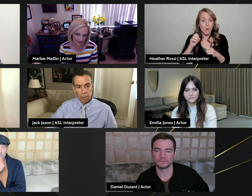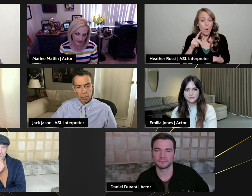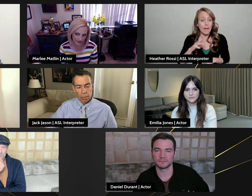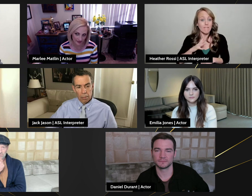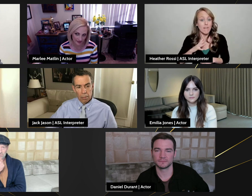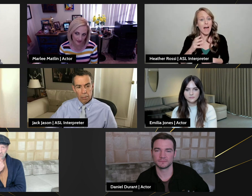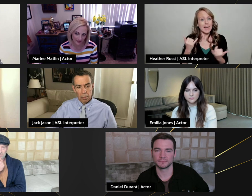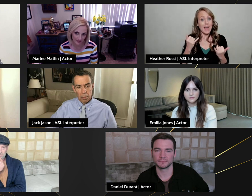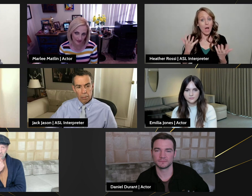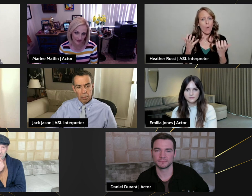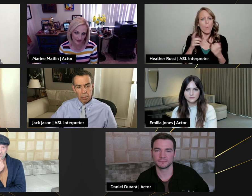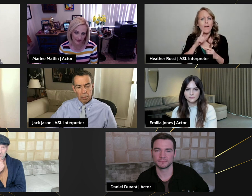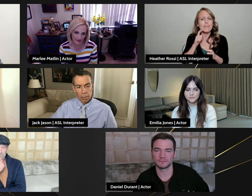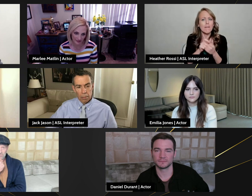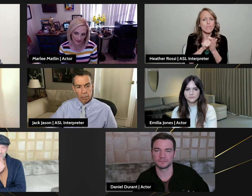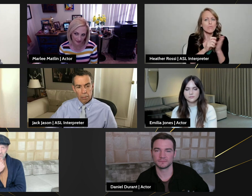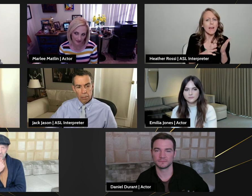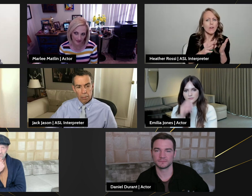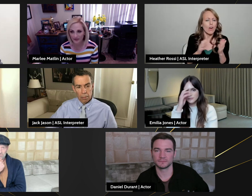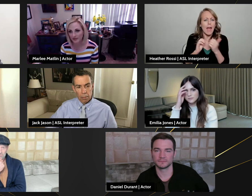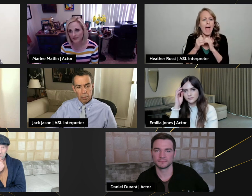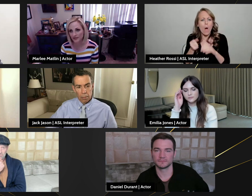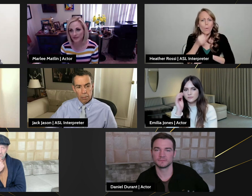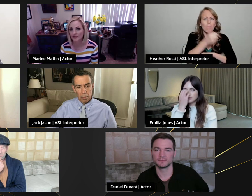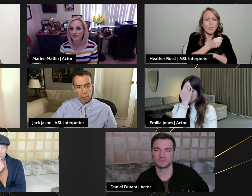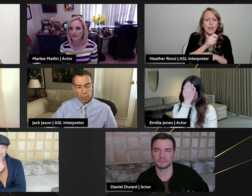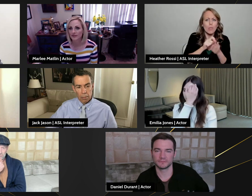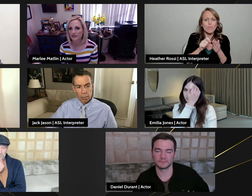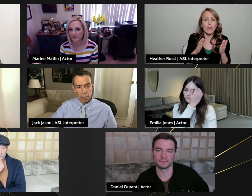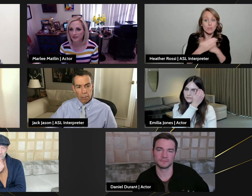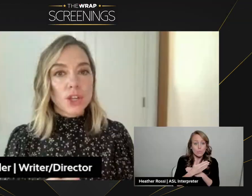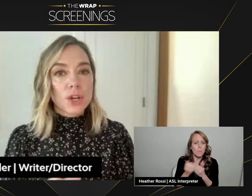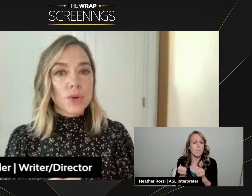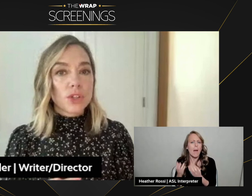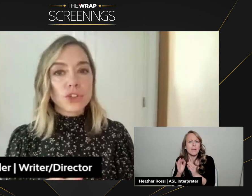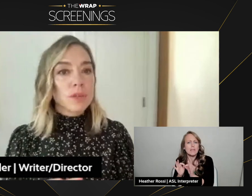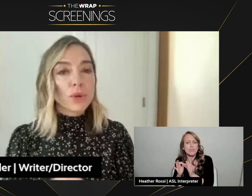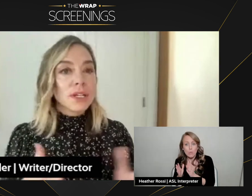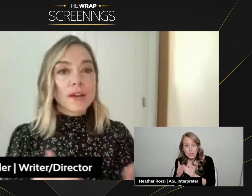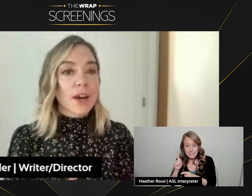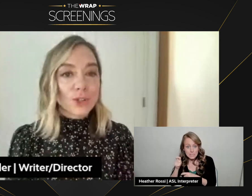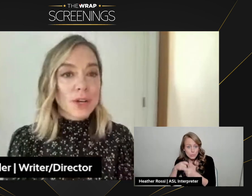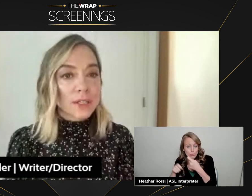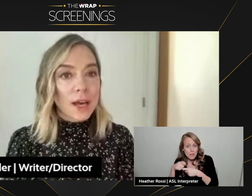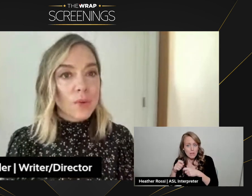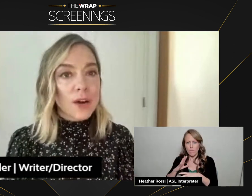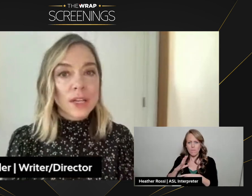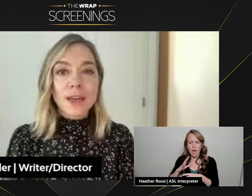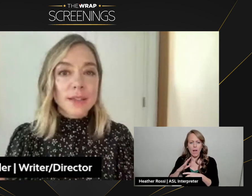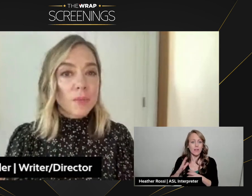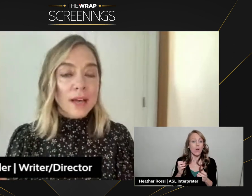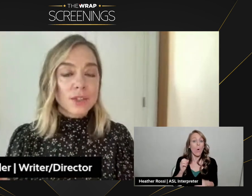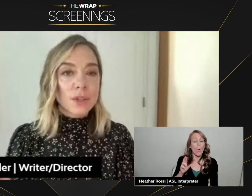writer in a writer's room? How many interpreters do you need there? Do they need to change out every few hours? You know, you shouldn't put a deaf actor on a set